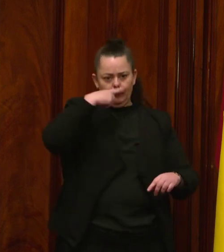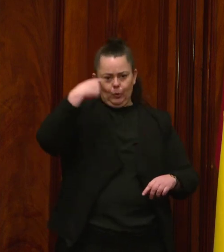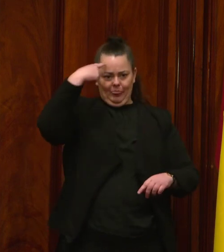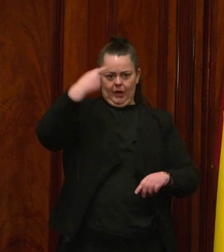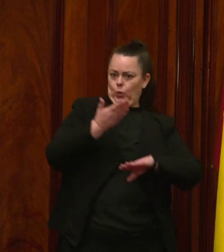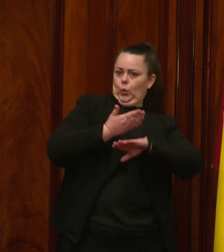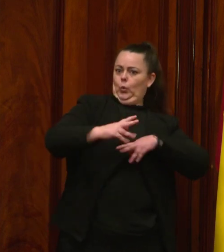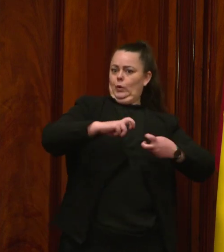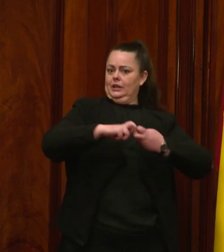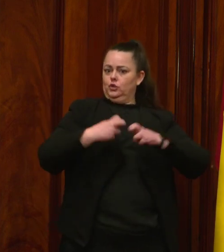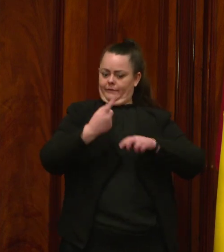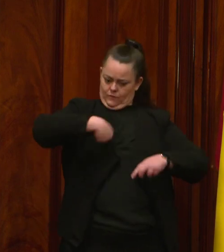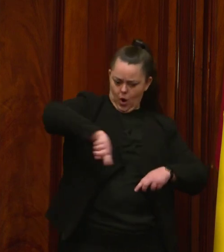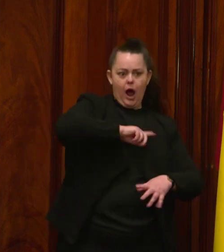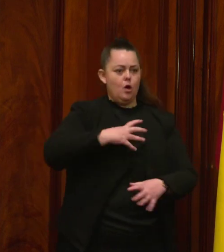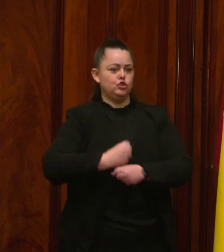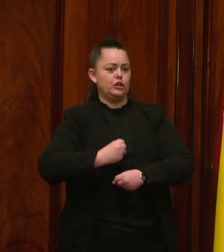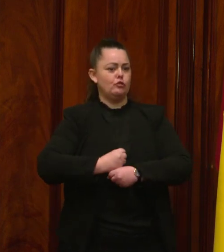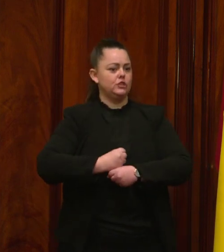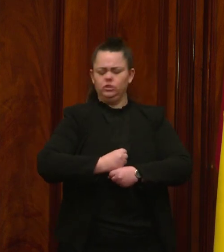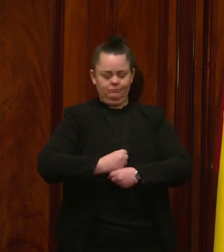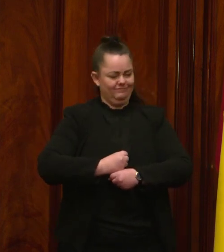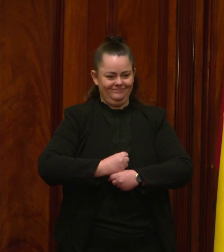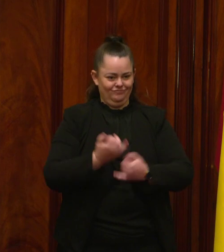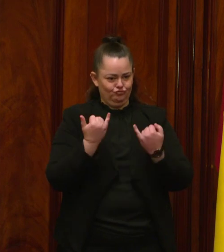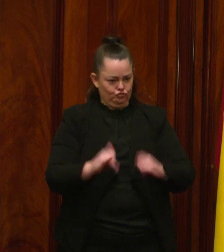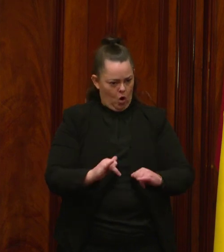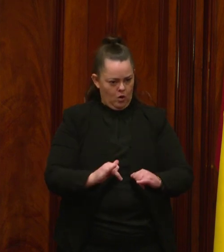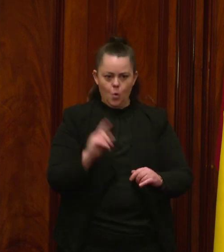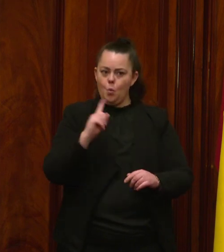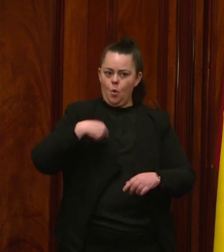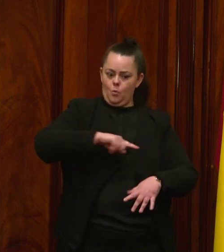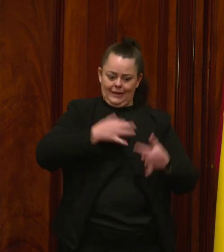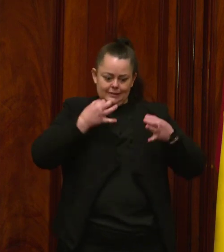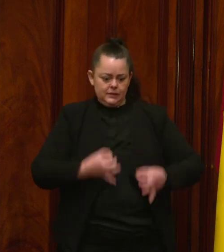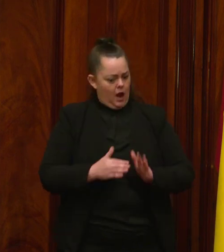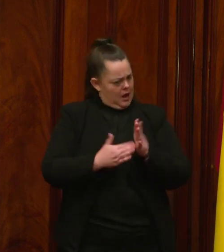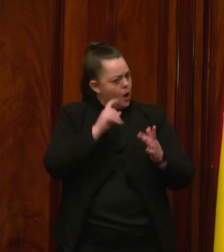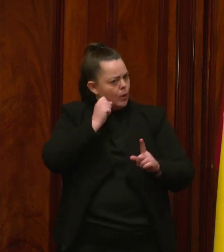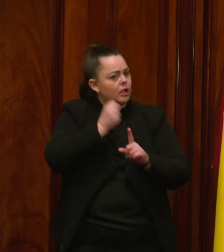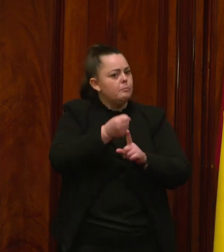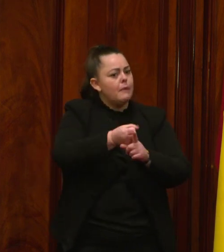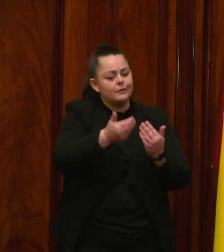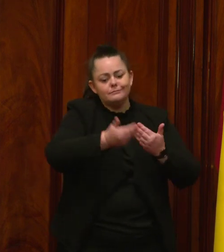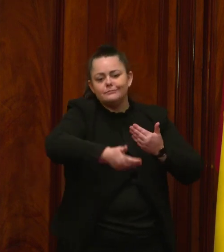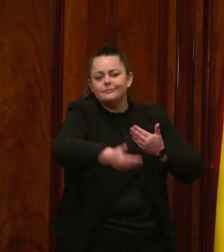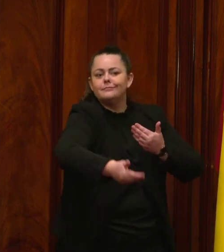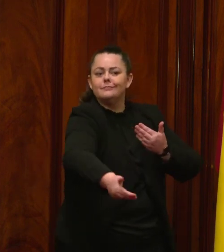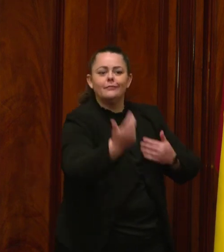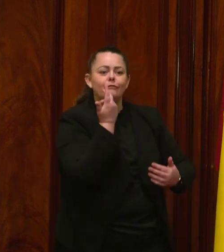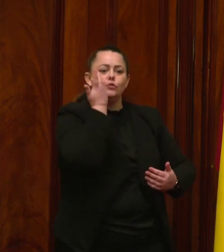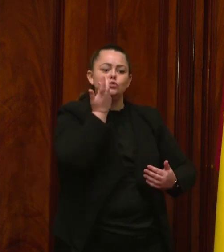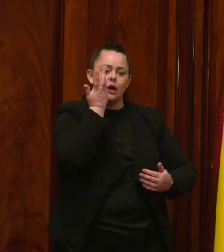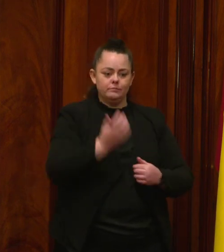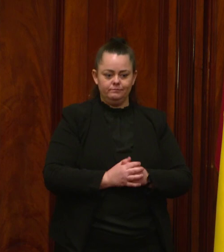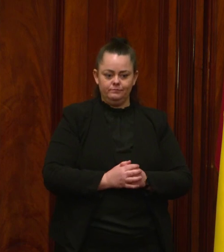impact the lives of our children and their children. It will challenge future governments in ways that are difficult to predict, let alone to